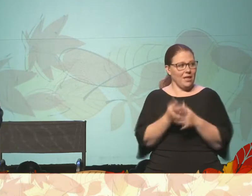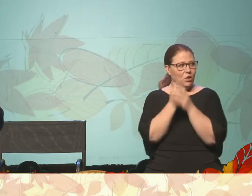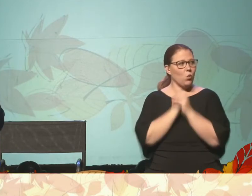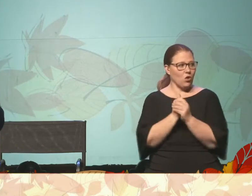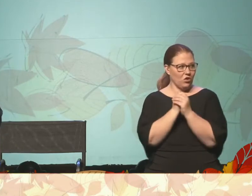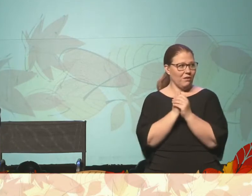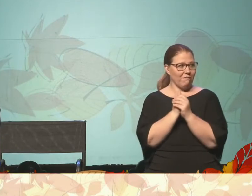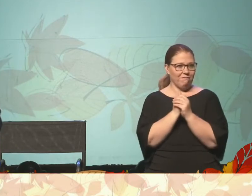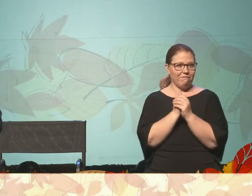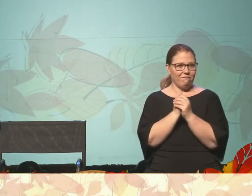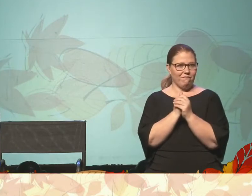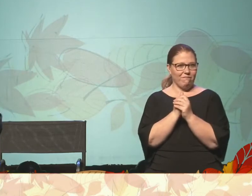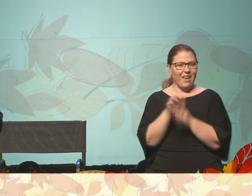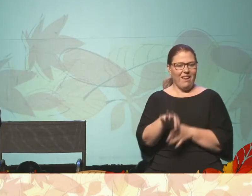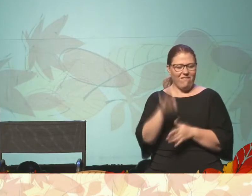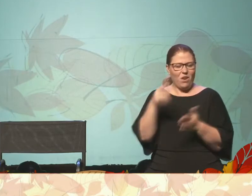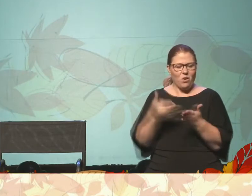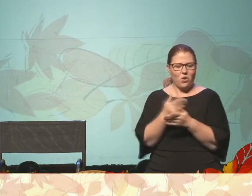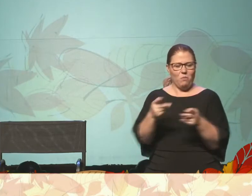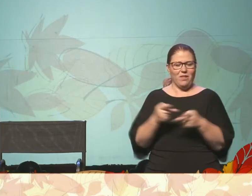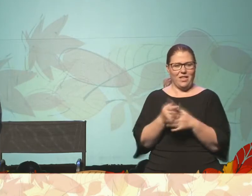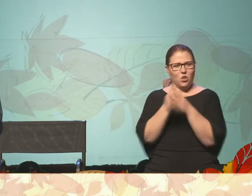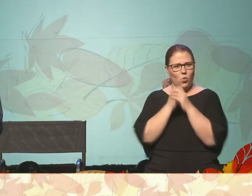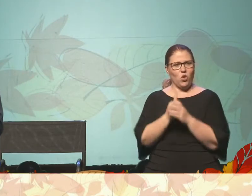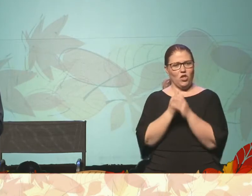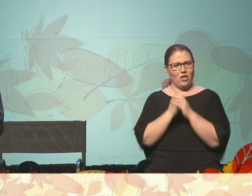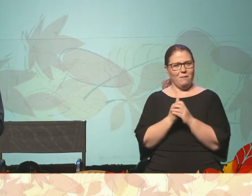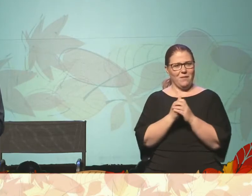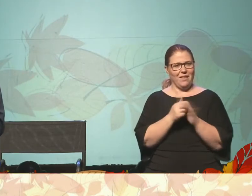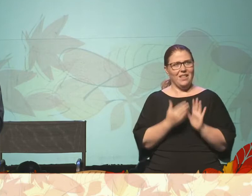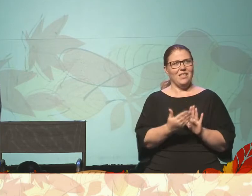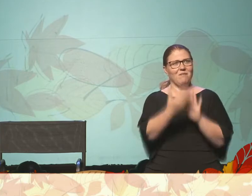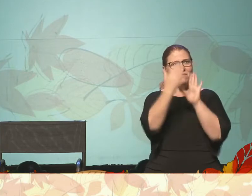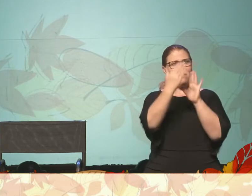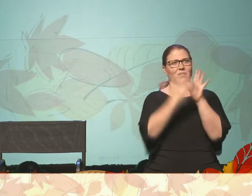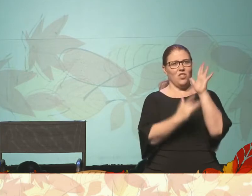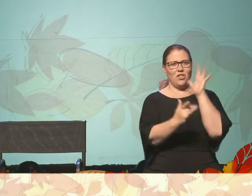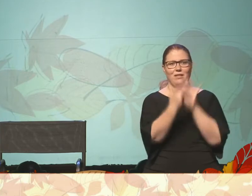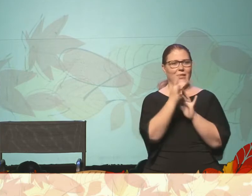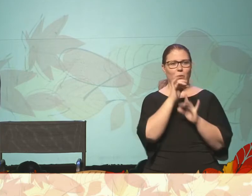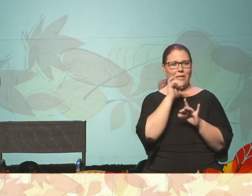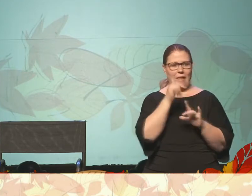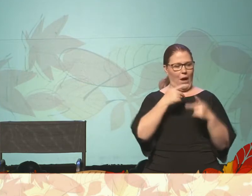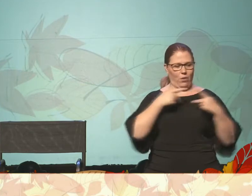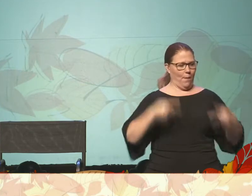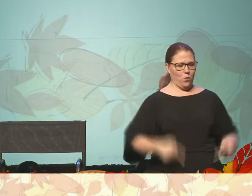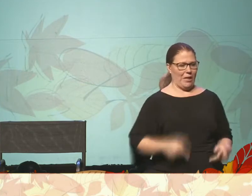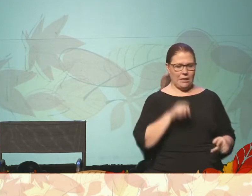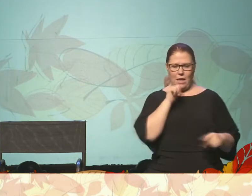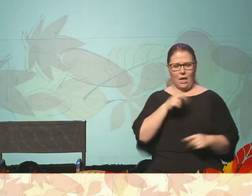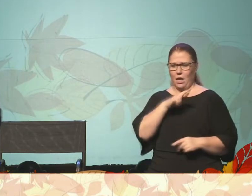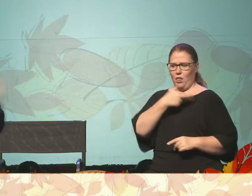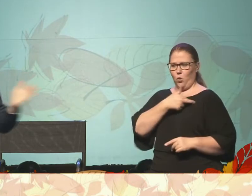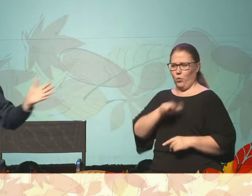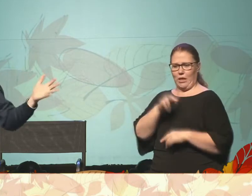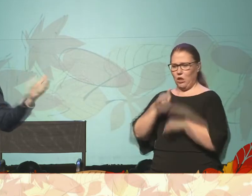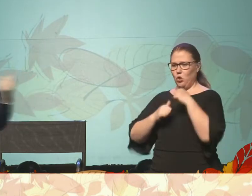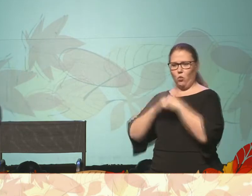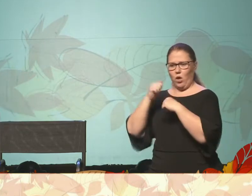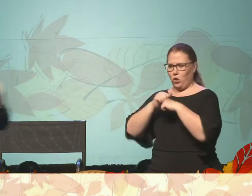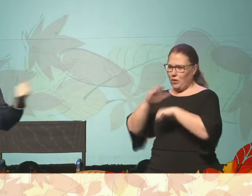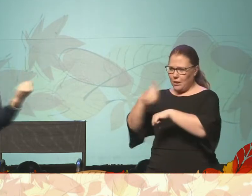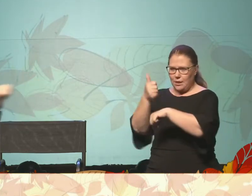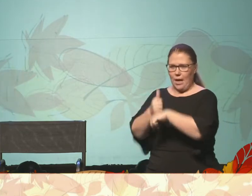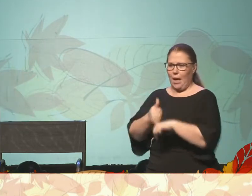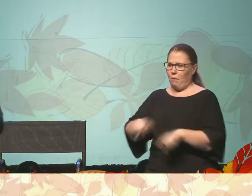The foreigner found a new place to worship, and it was at the feet of Jesus. It wasn't at the feet of the priests. It wasn't at the religious structures that were